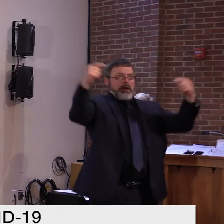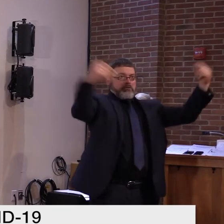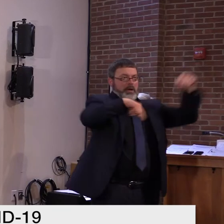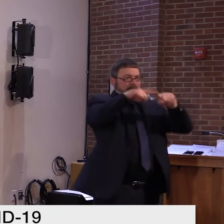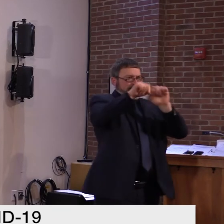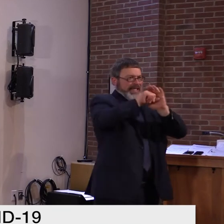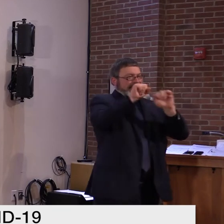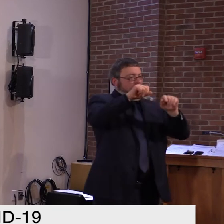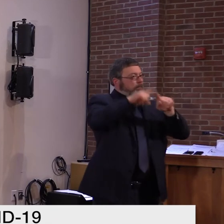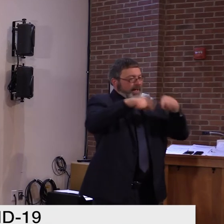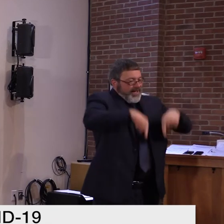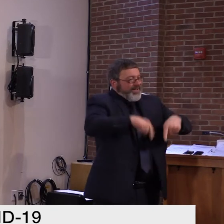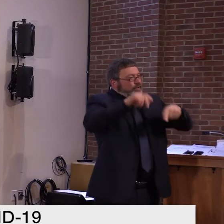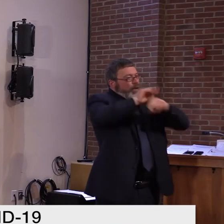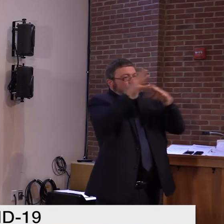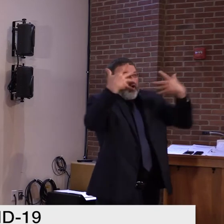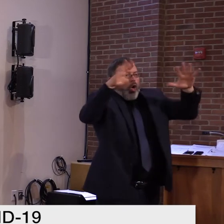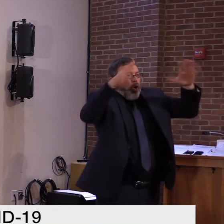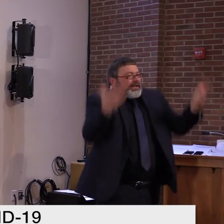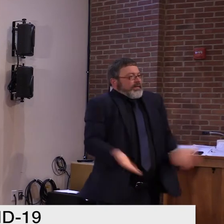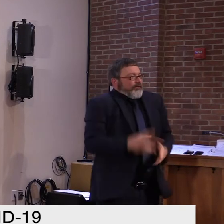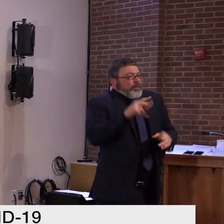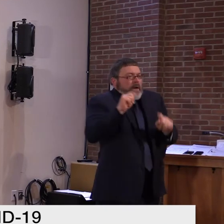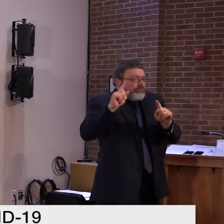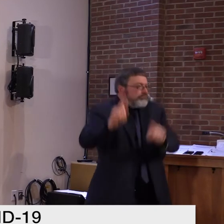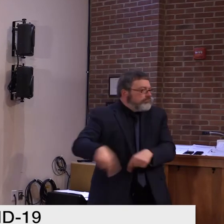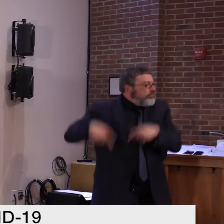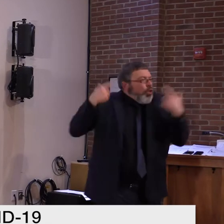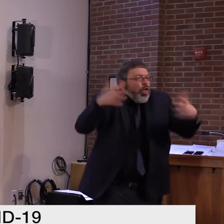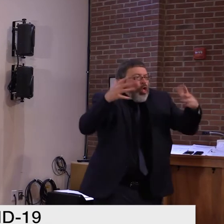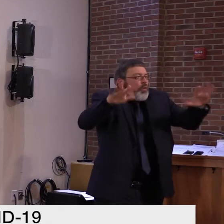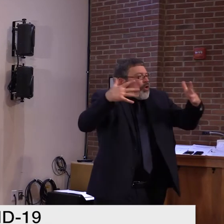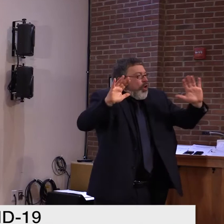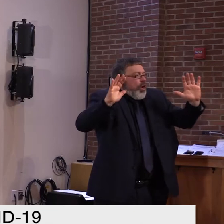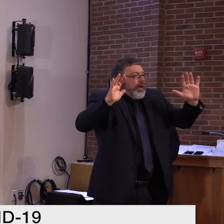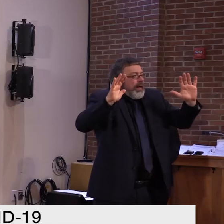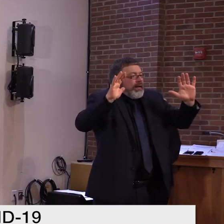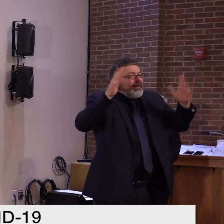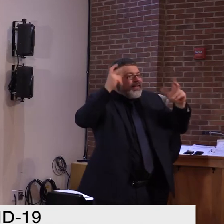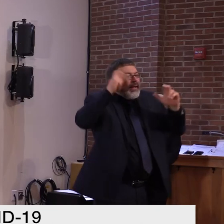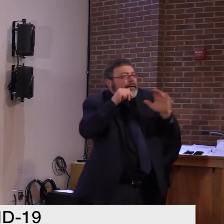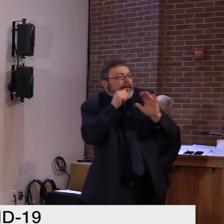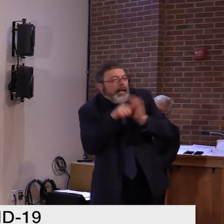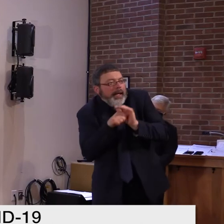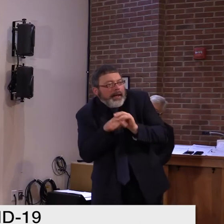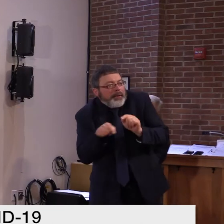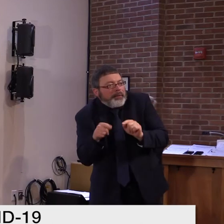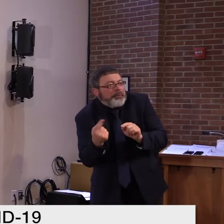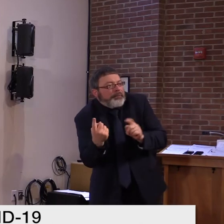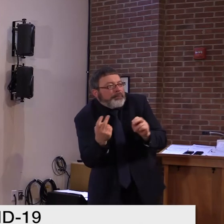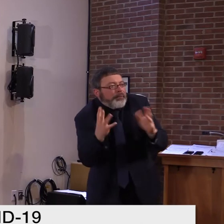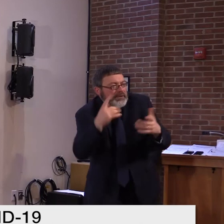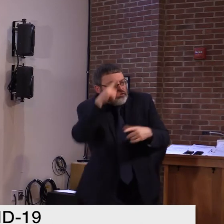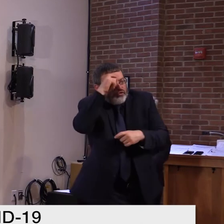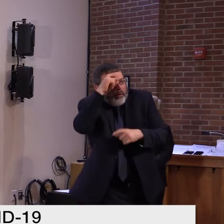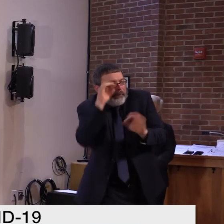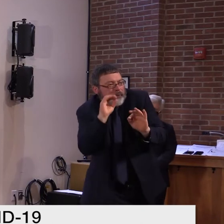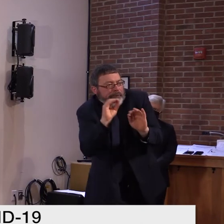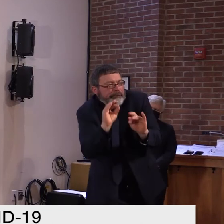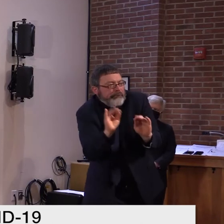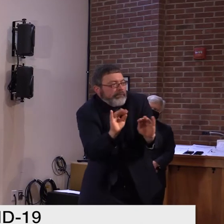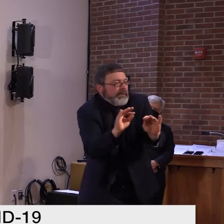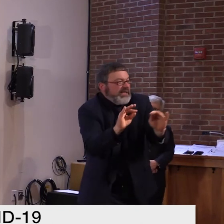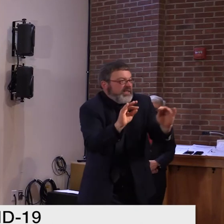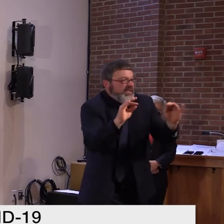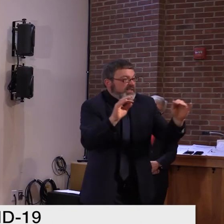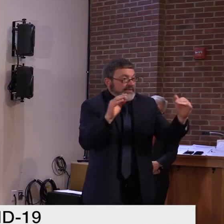and it's now no longer summer. People are indoors giving it to each other, uh, because the conditions that